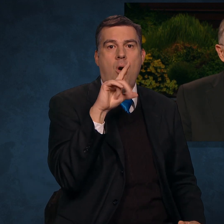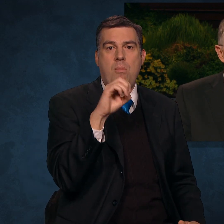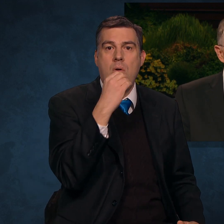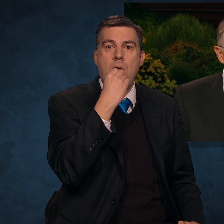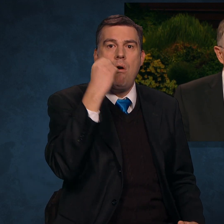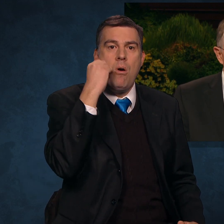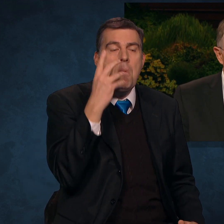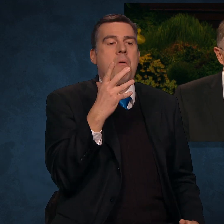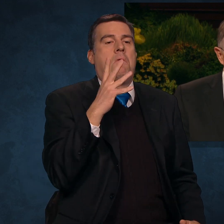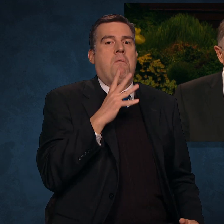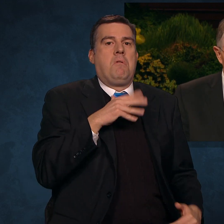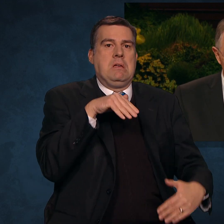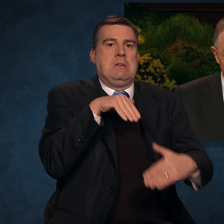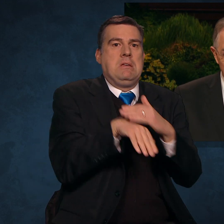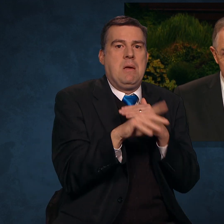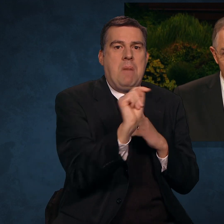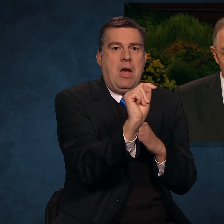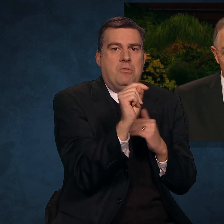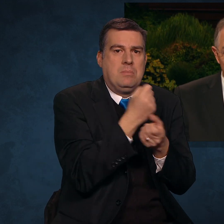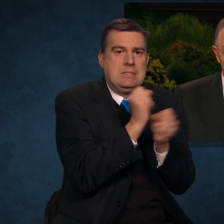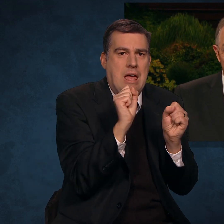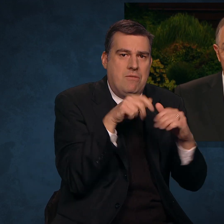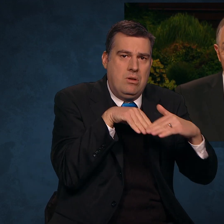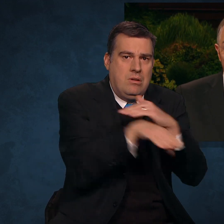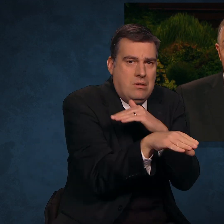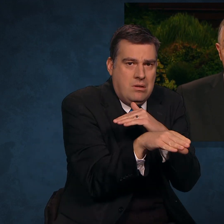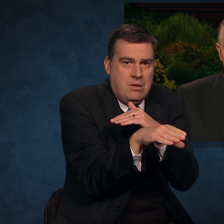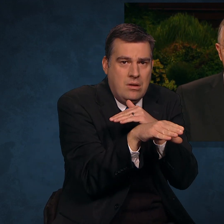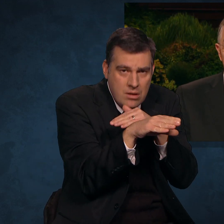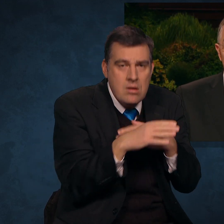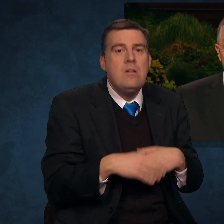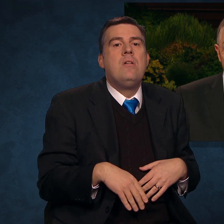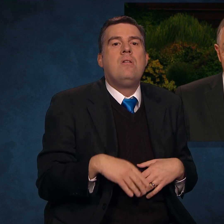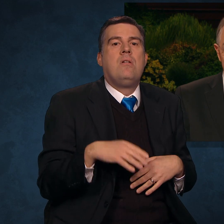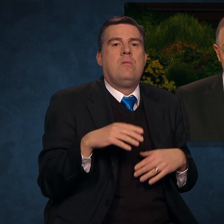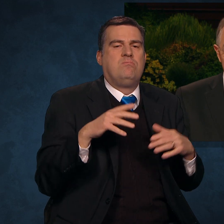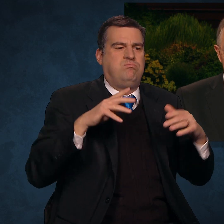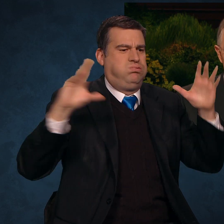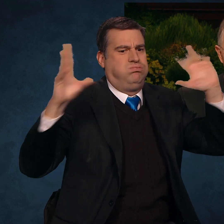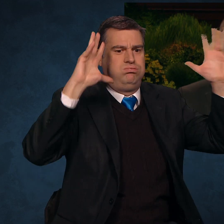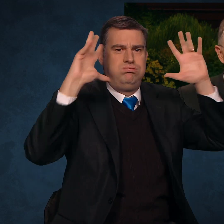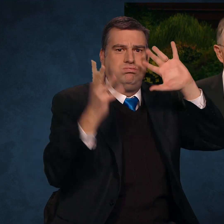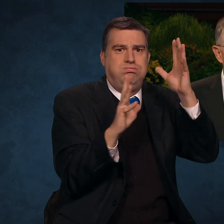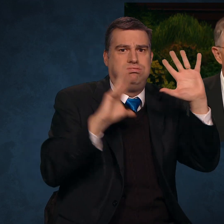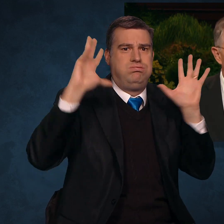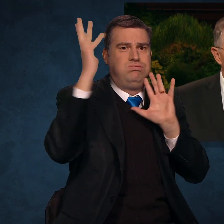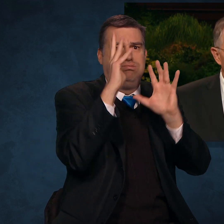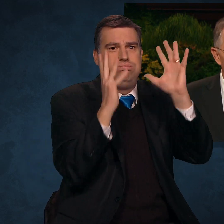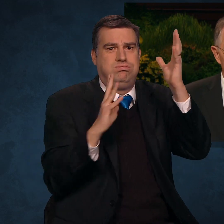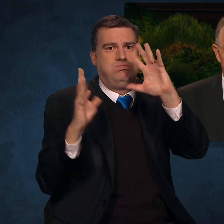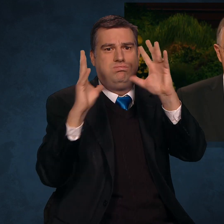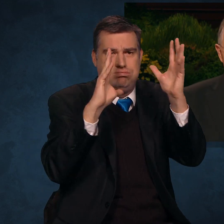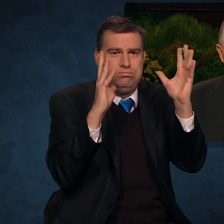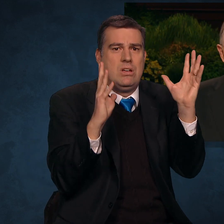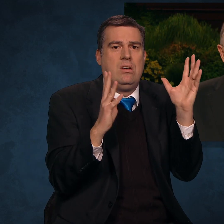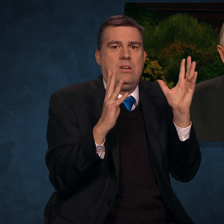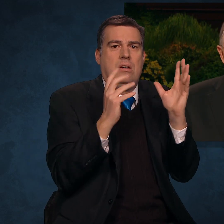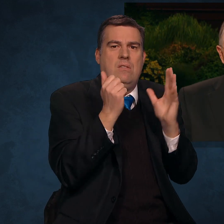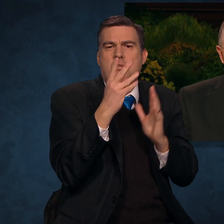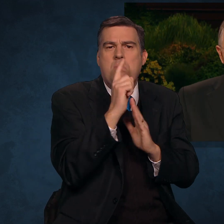went into her bathroom for safety. The mobile home began to shake. A few moments passed.